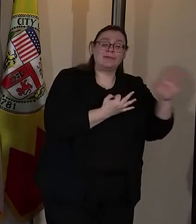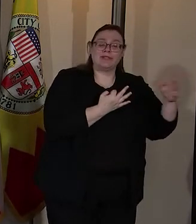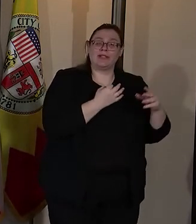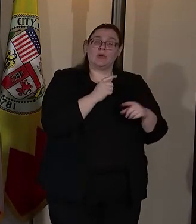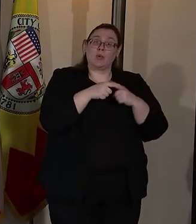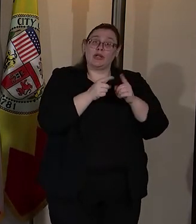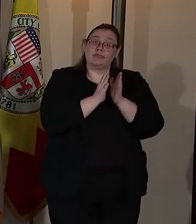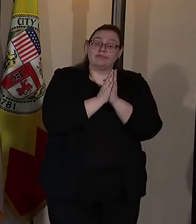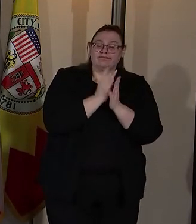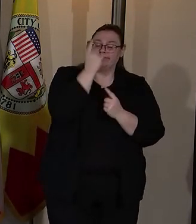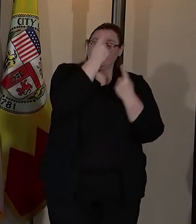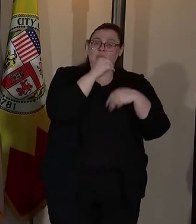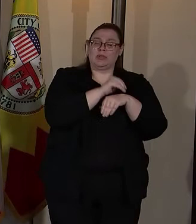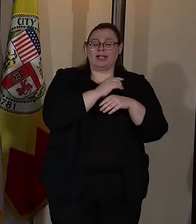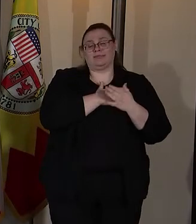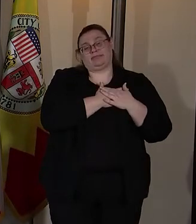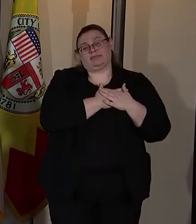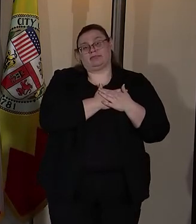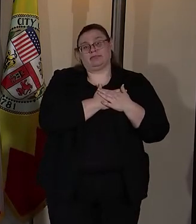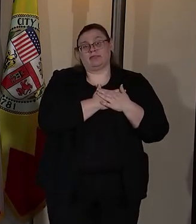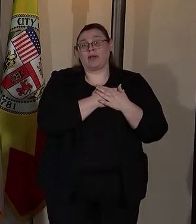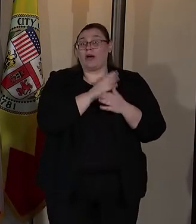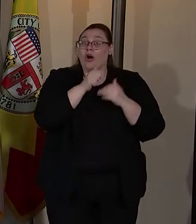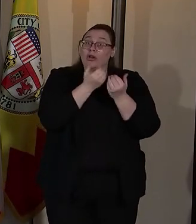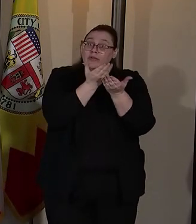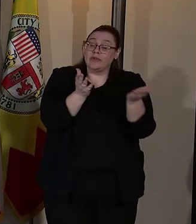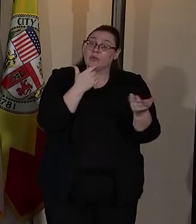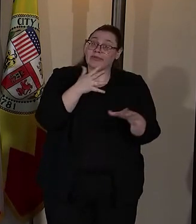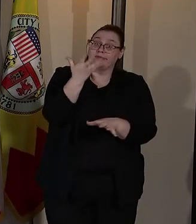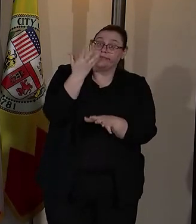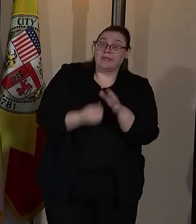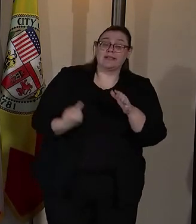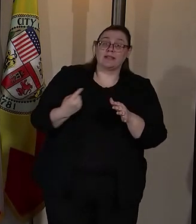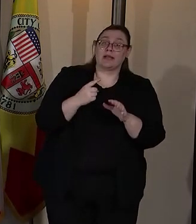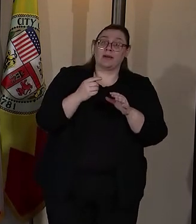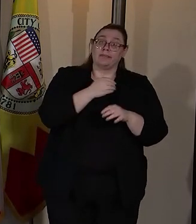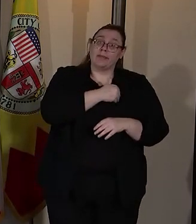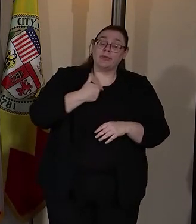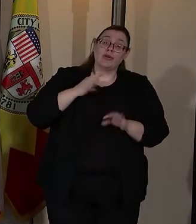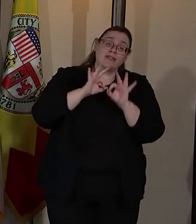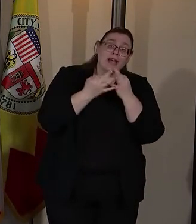and for all of you who have lost somebody we hold you as well.